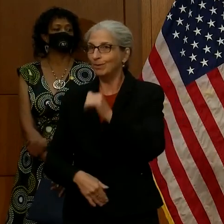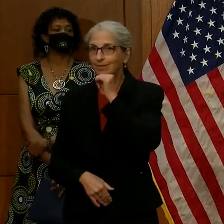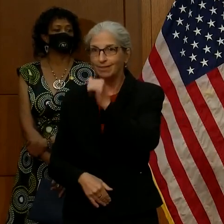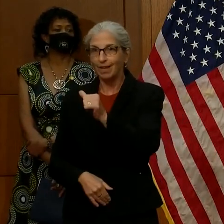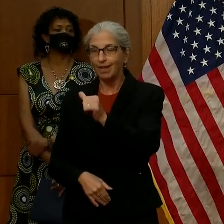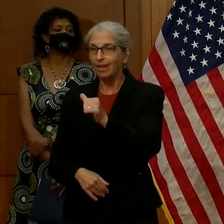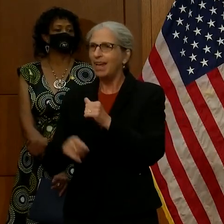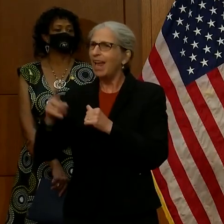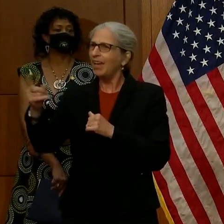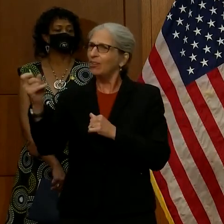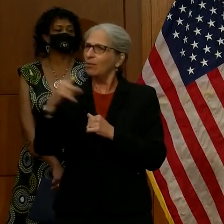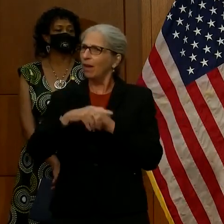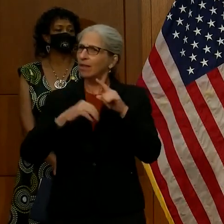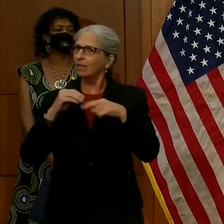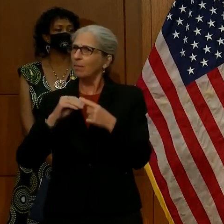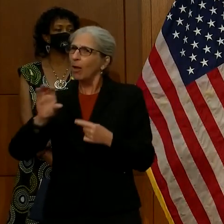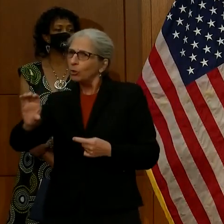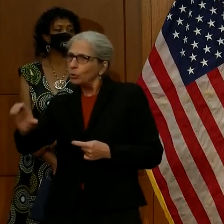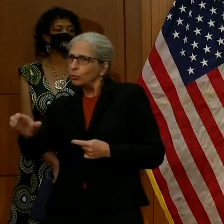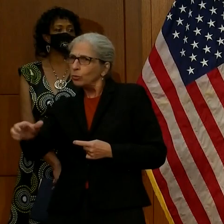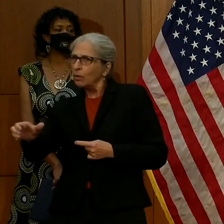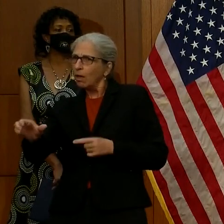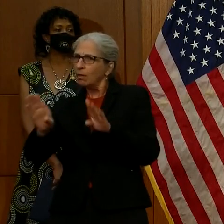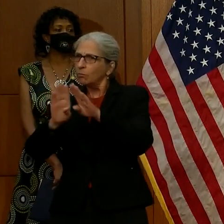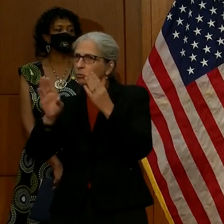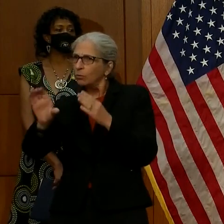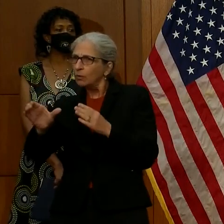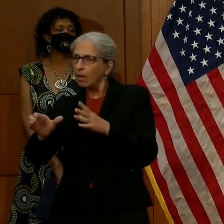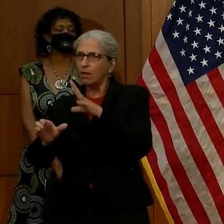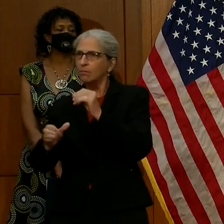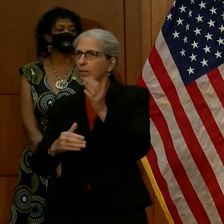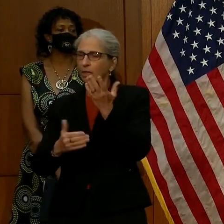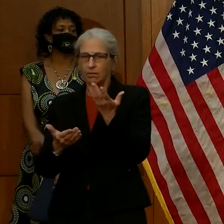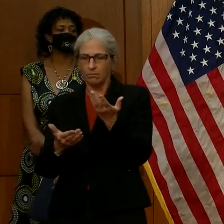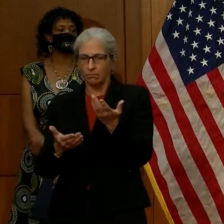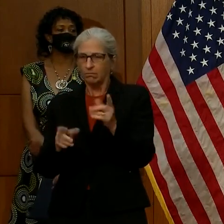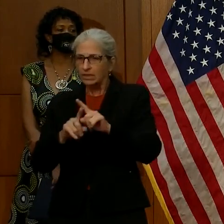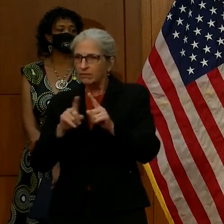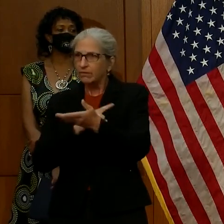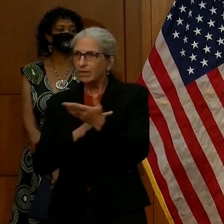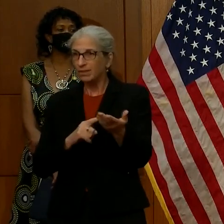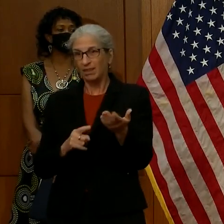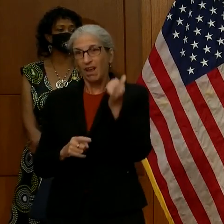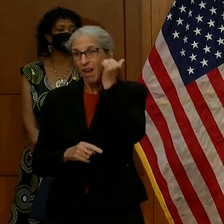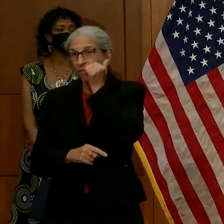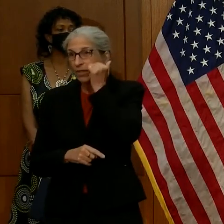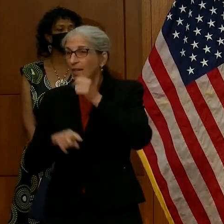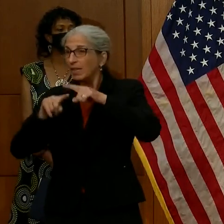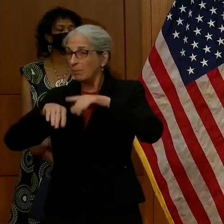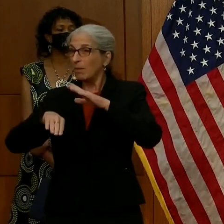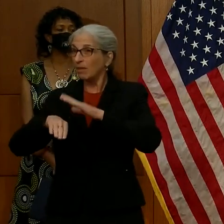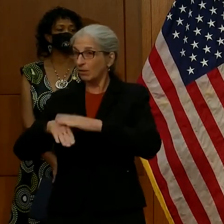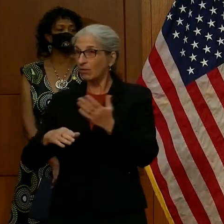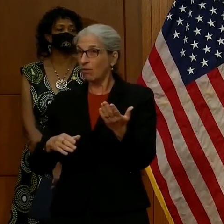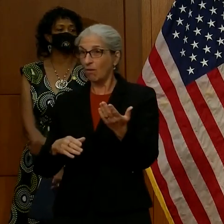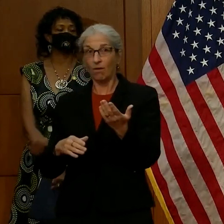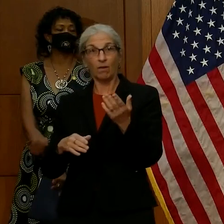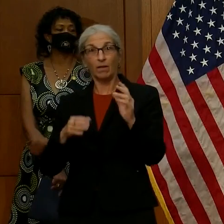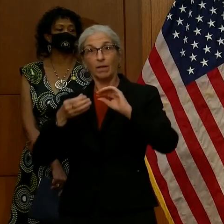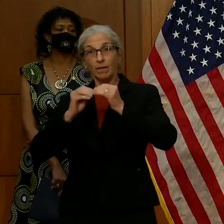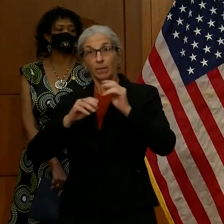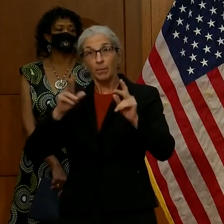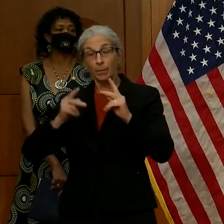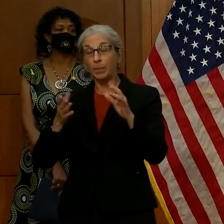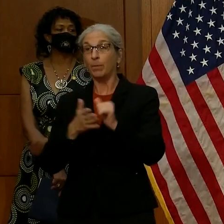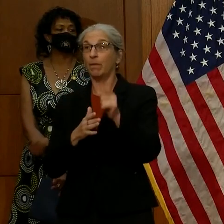far as your question about doorknobs and handles, you know, each day or perhaps several times a day, depending on the traffic that goes through those